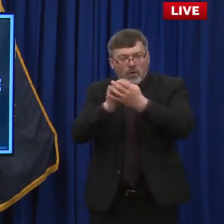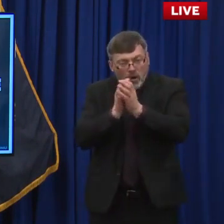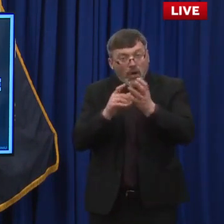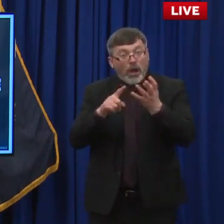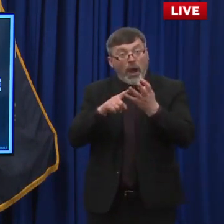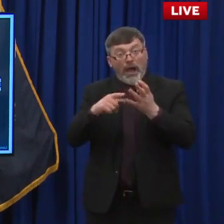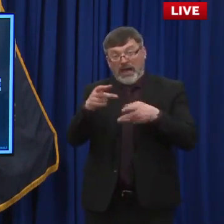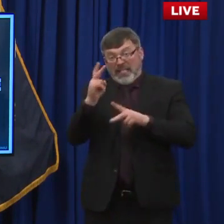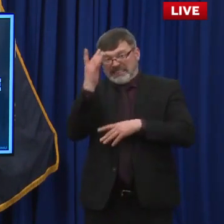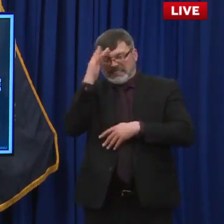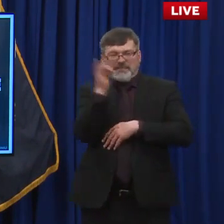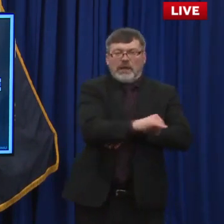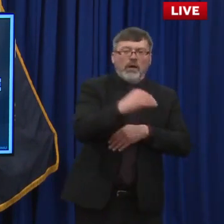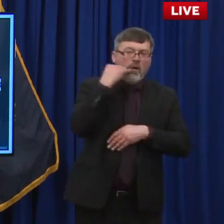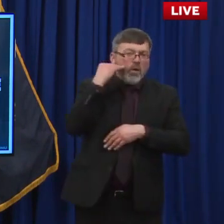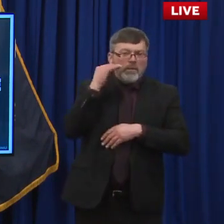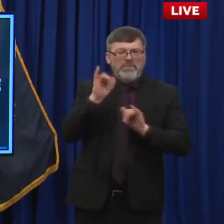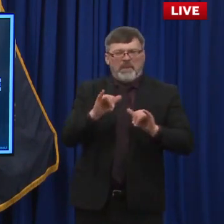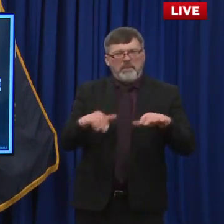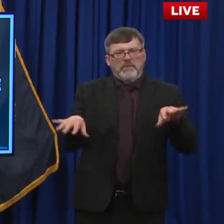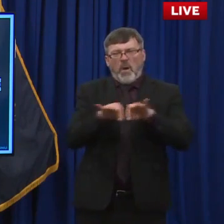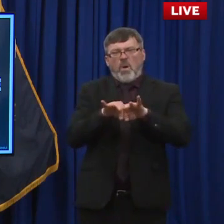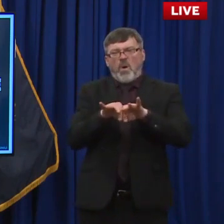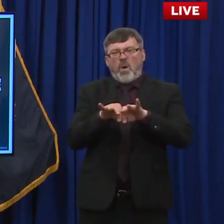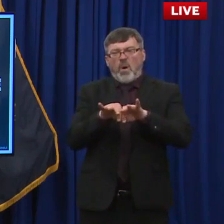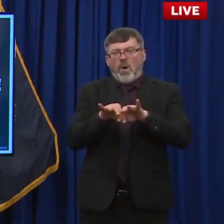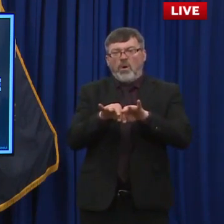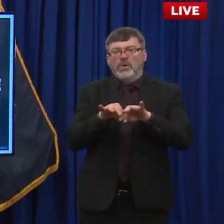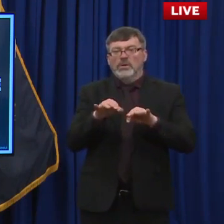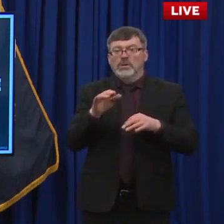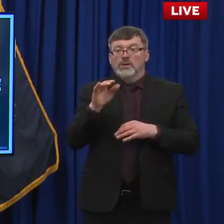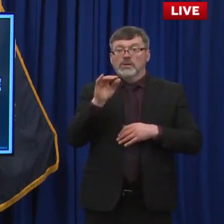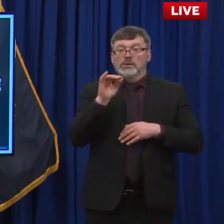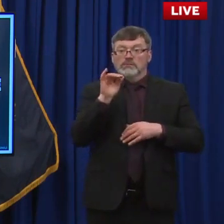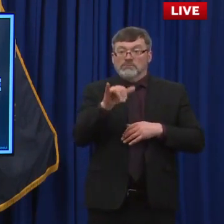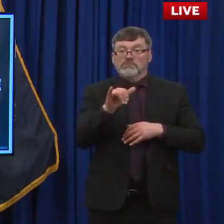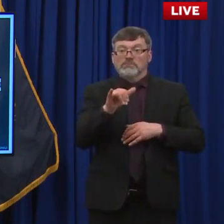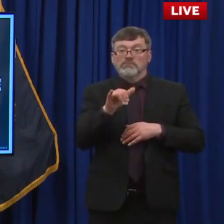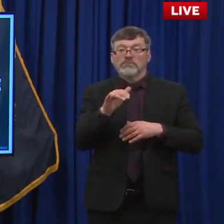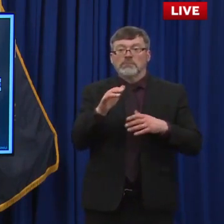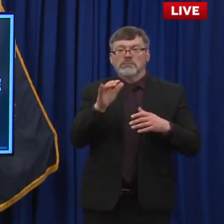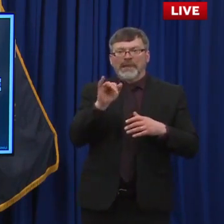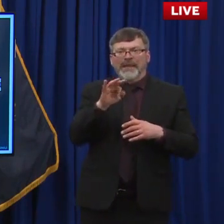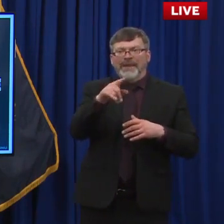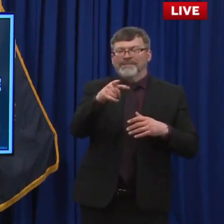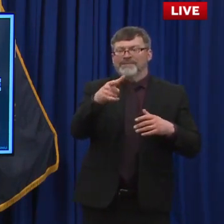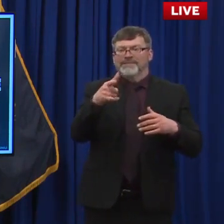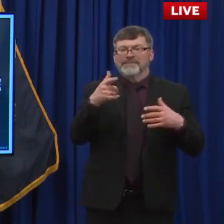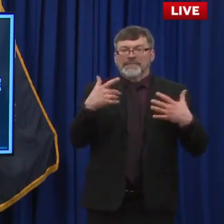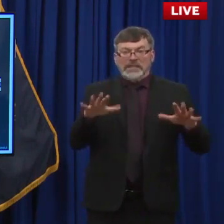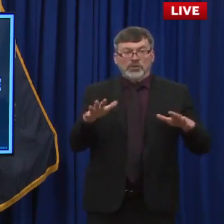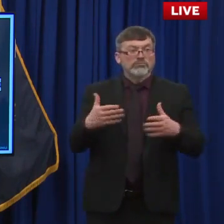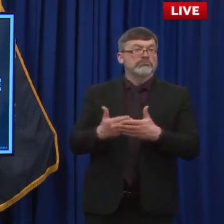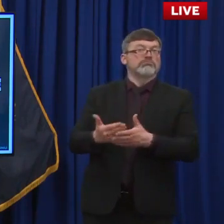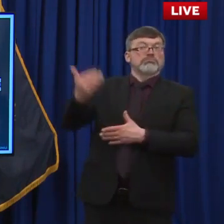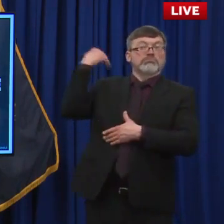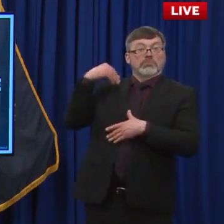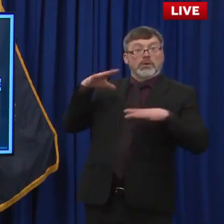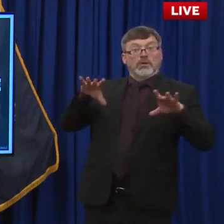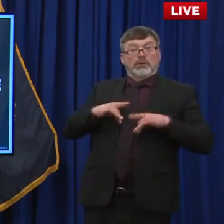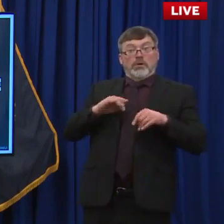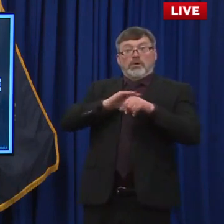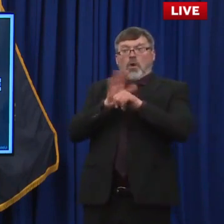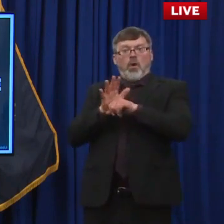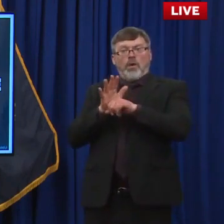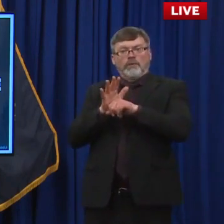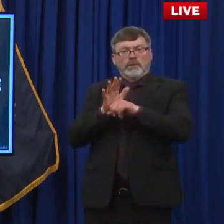Um, and if anybody has symptoms, even if they, uh, have prior immunity or protection from a previous infection, or even if